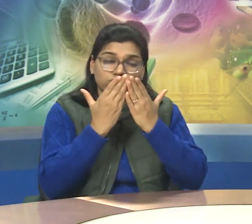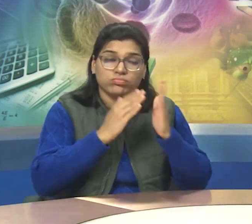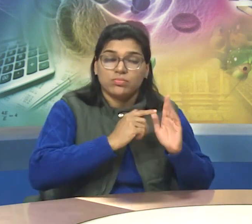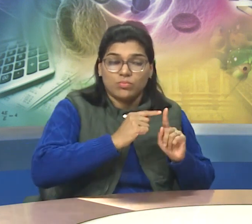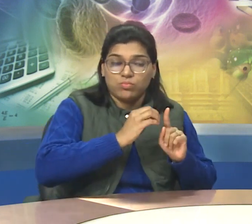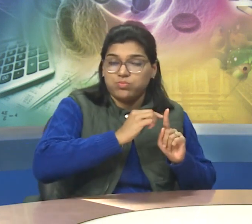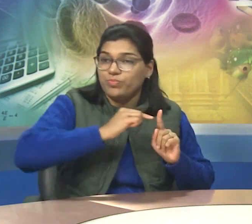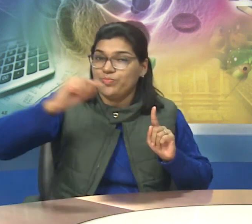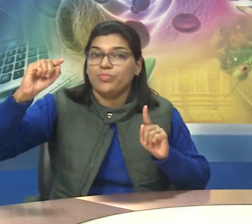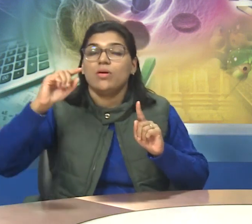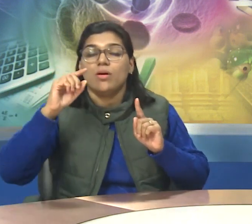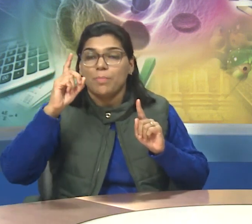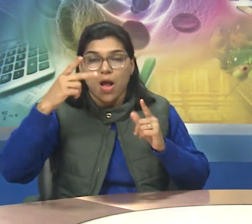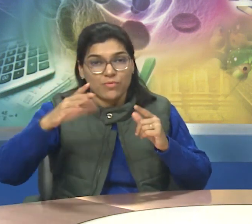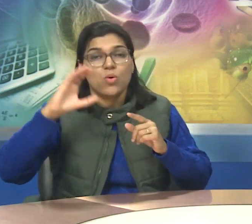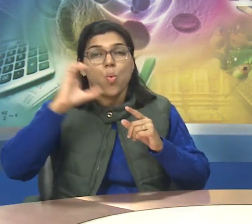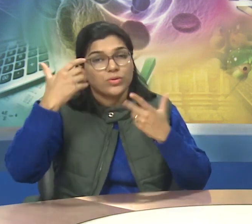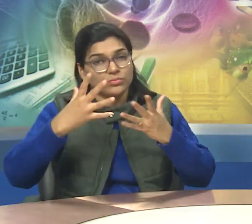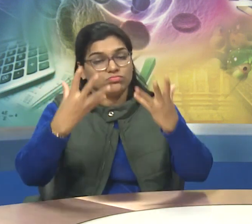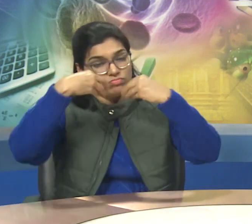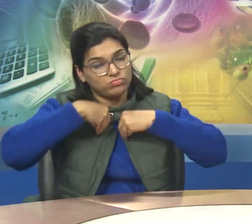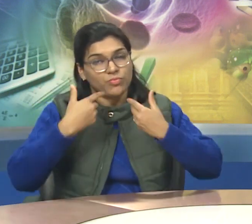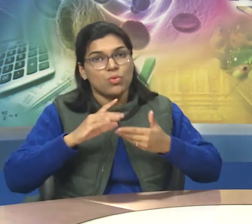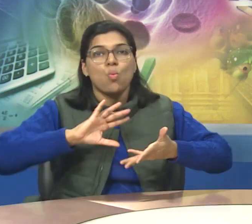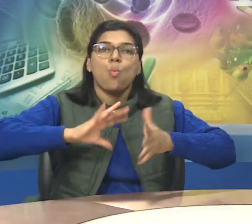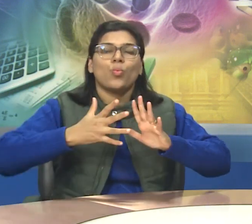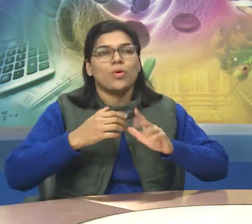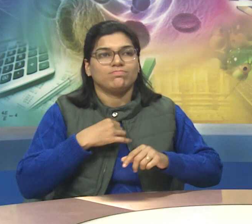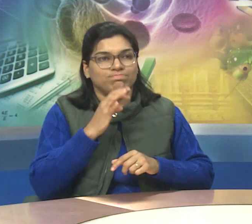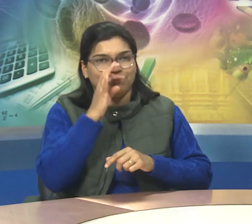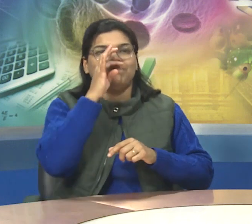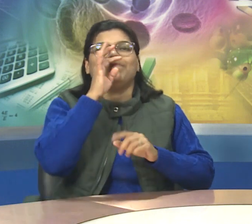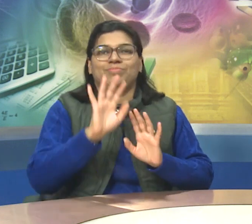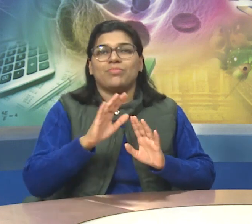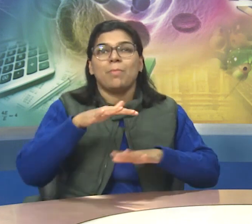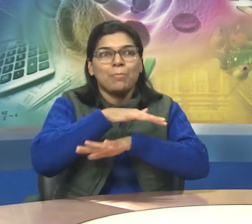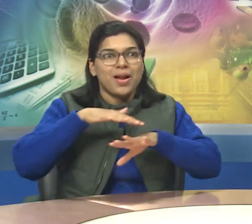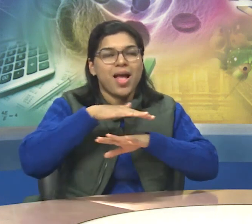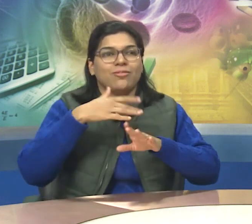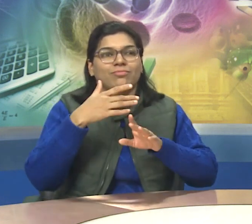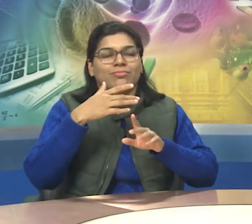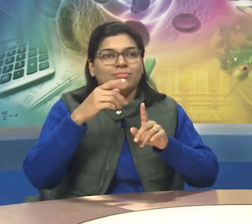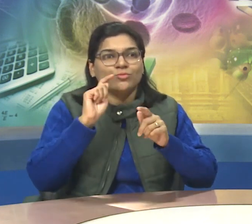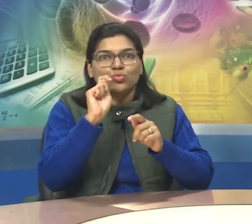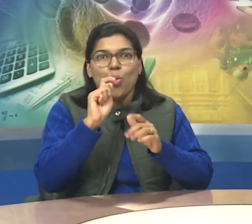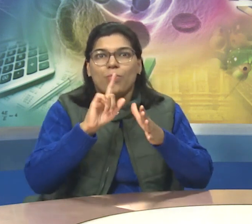It is thus that education serves a